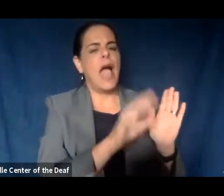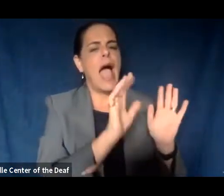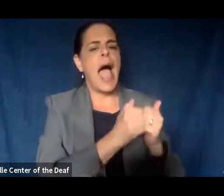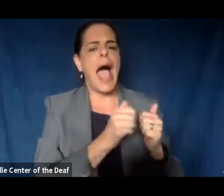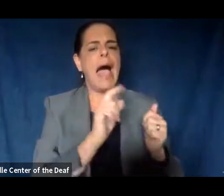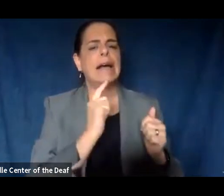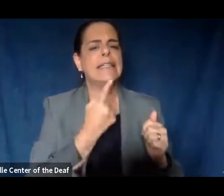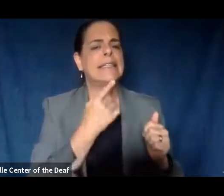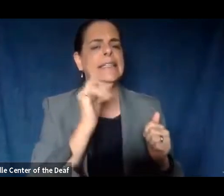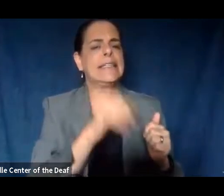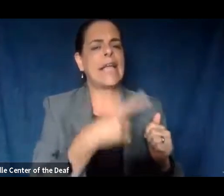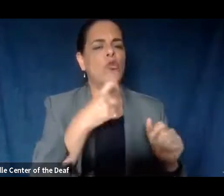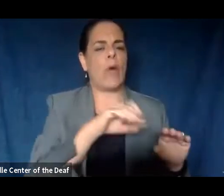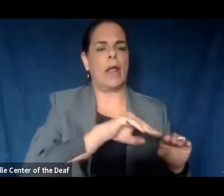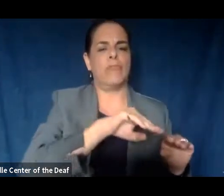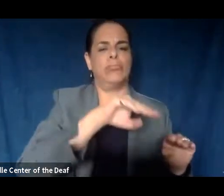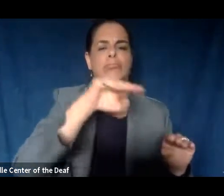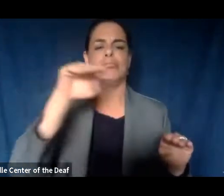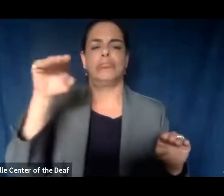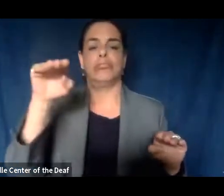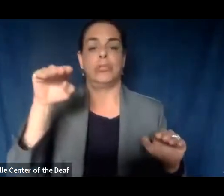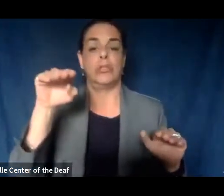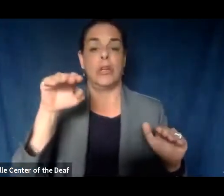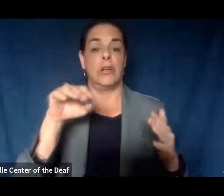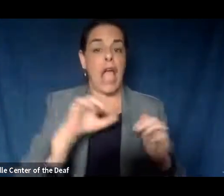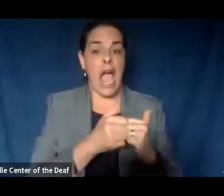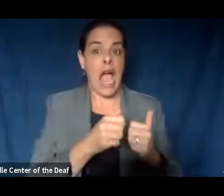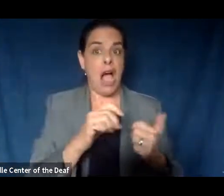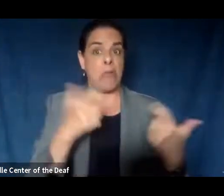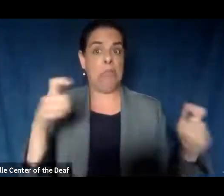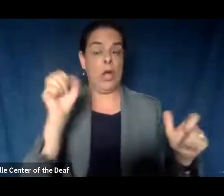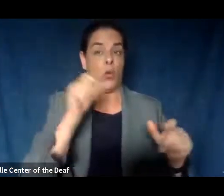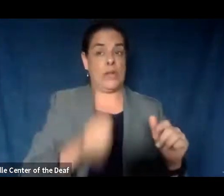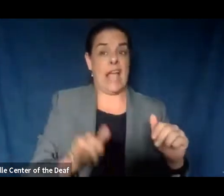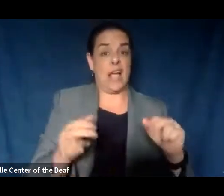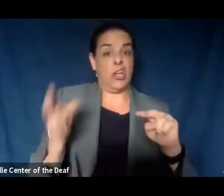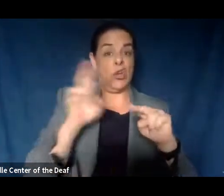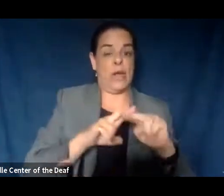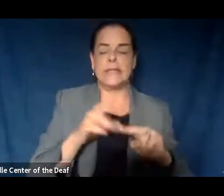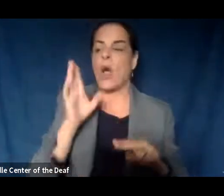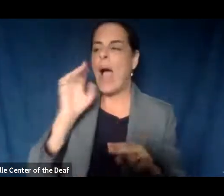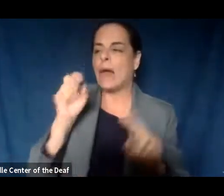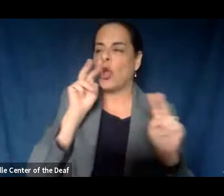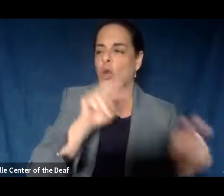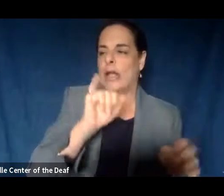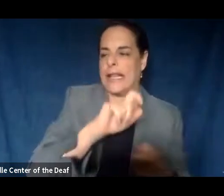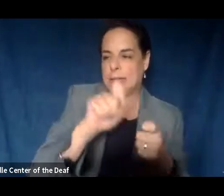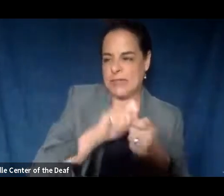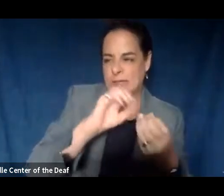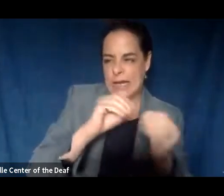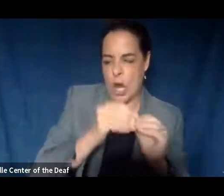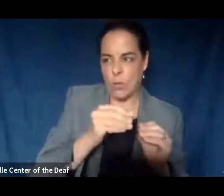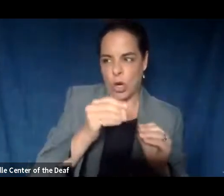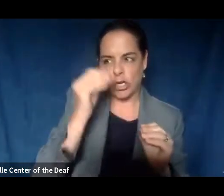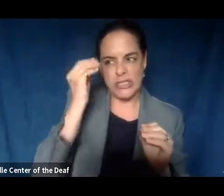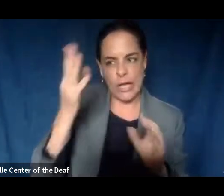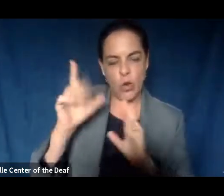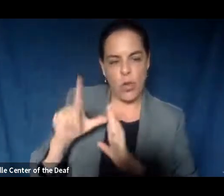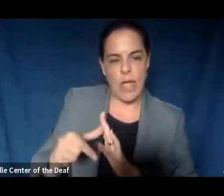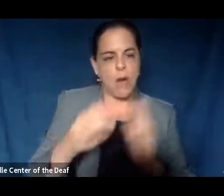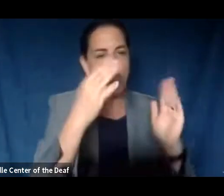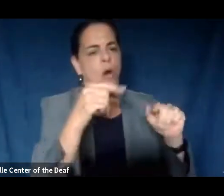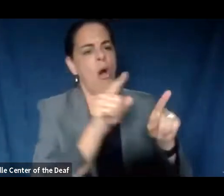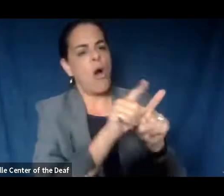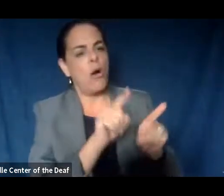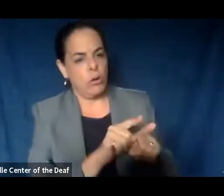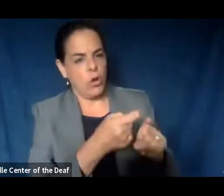We'll have to get back with you with that specific question and look at our calculations. Also from Vincent with the Sentinel,